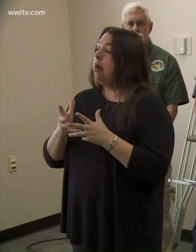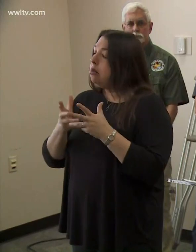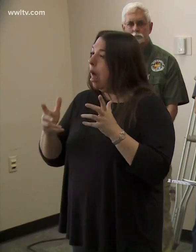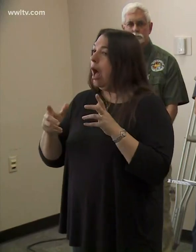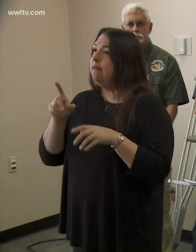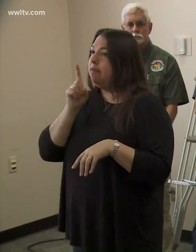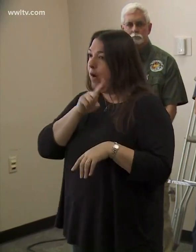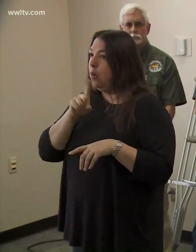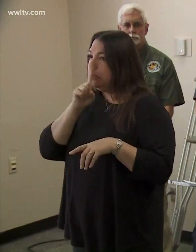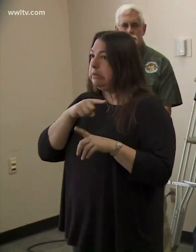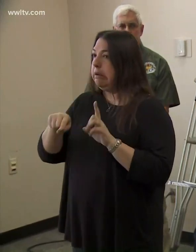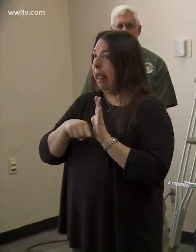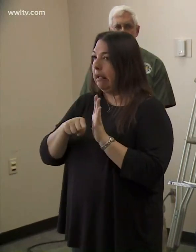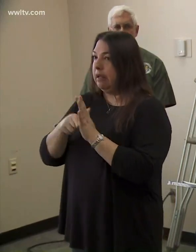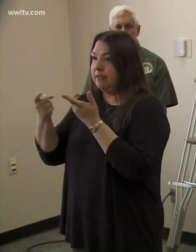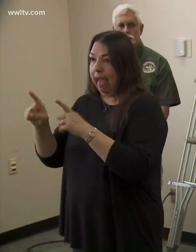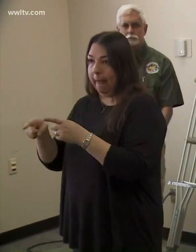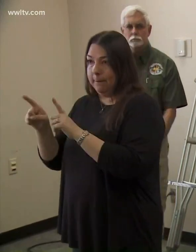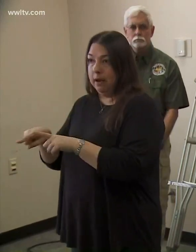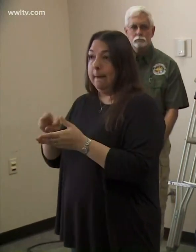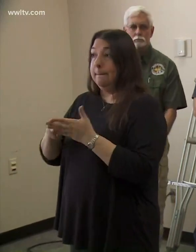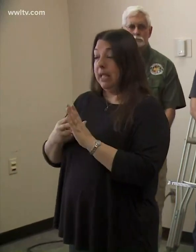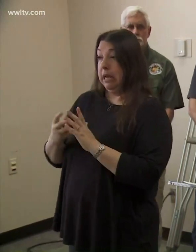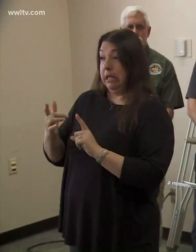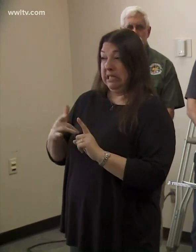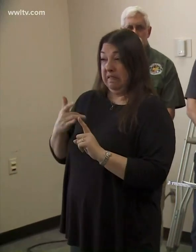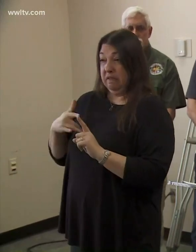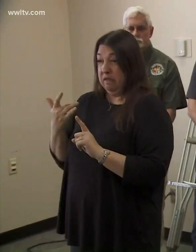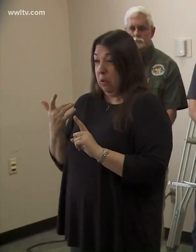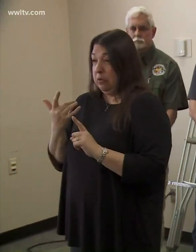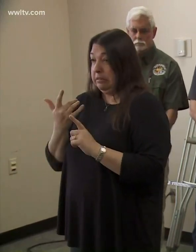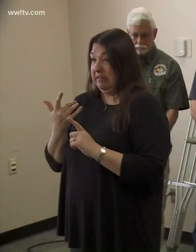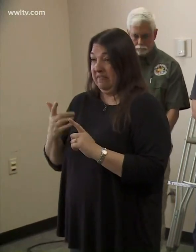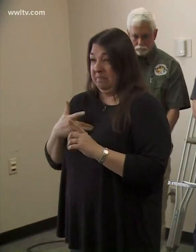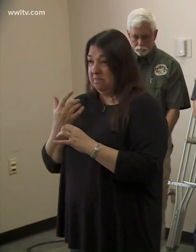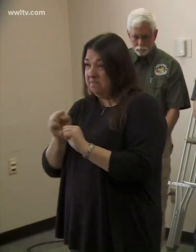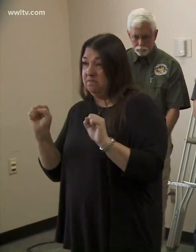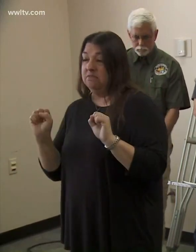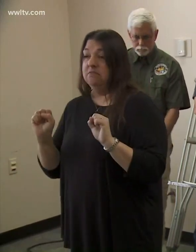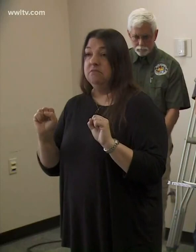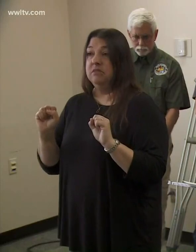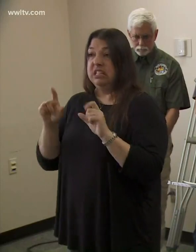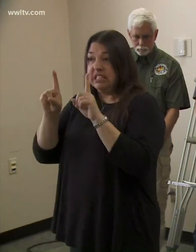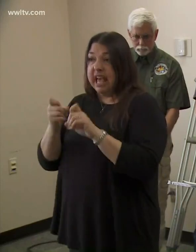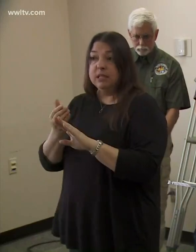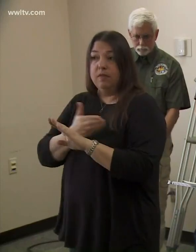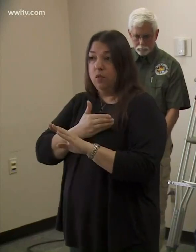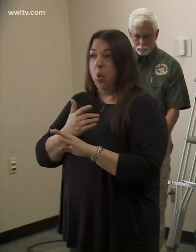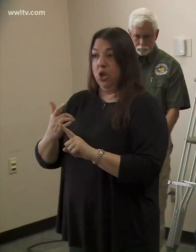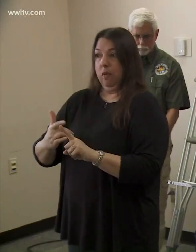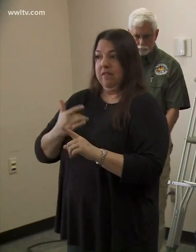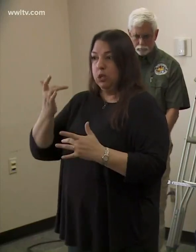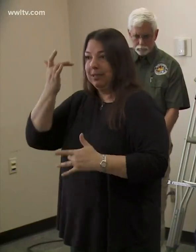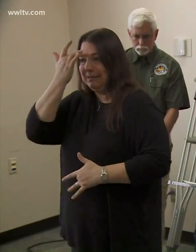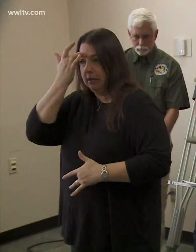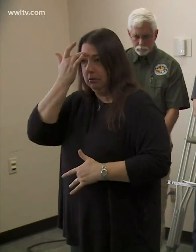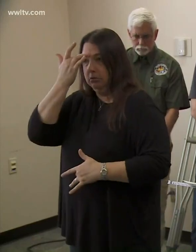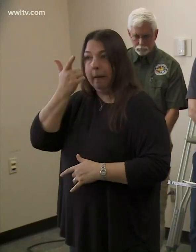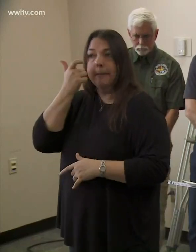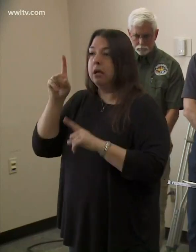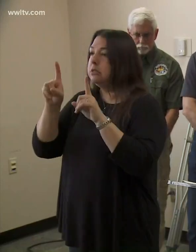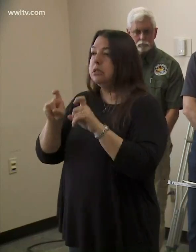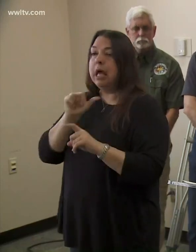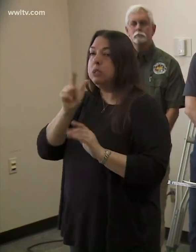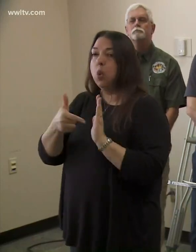coming up there. So it, it's a false sense of security to try to get tested before you have symptoms because, um, the test will not